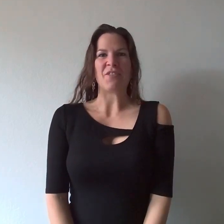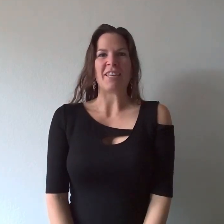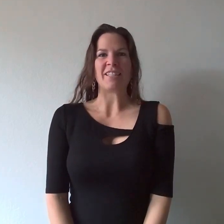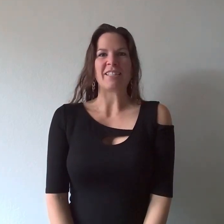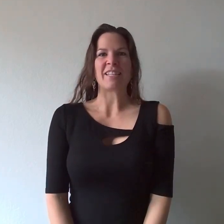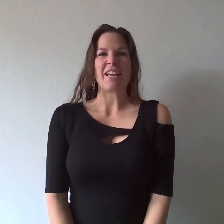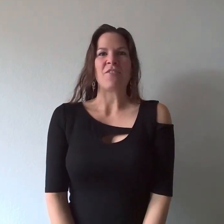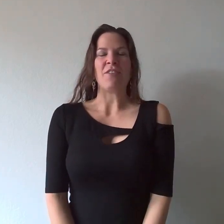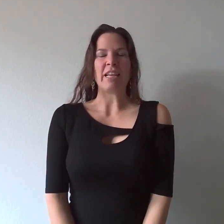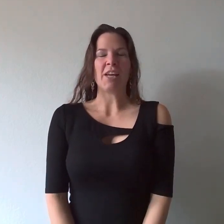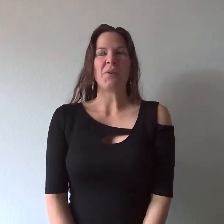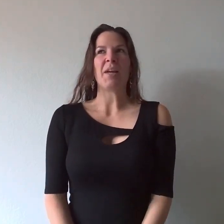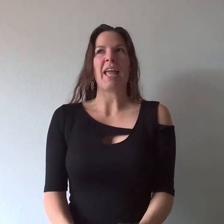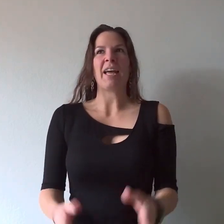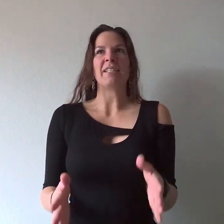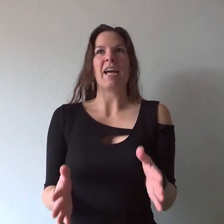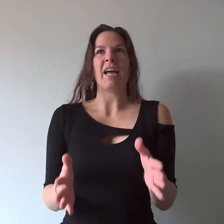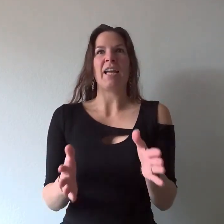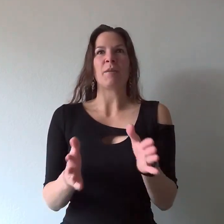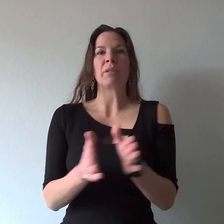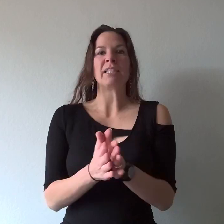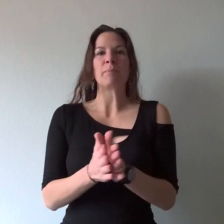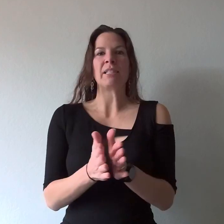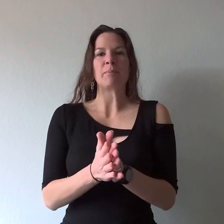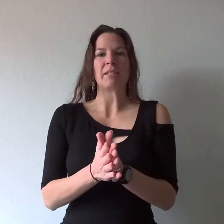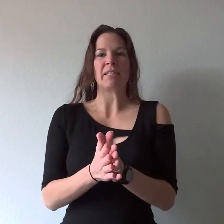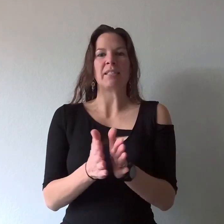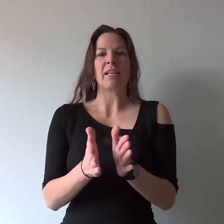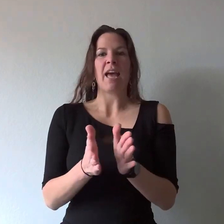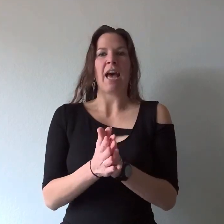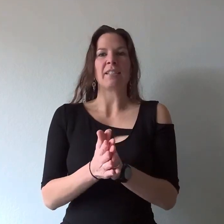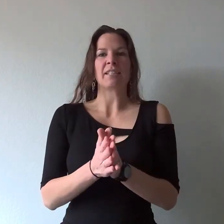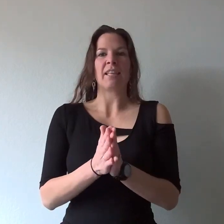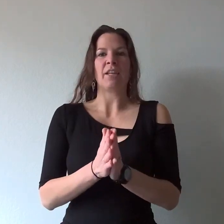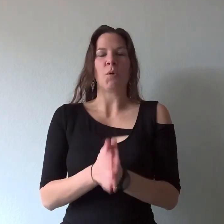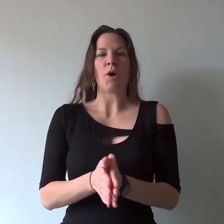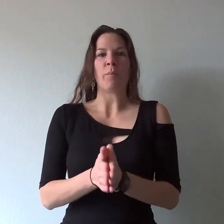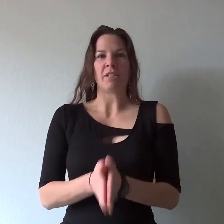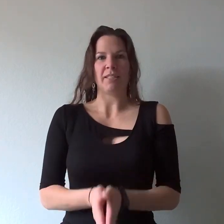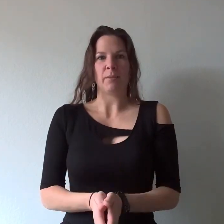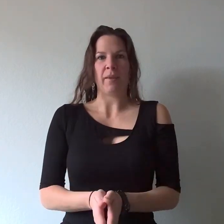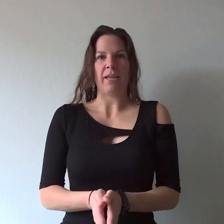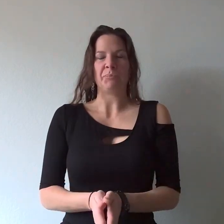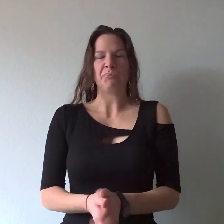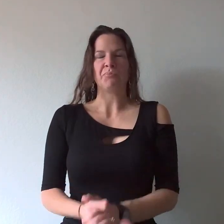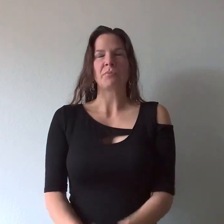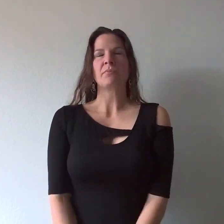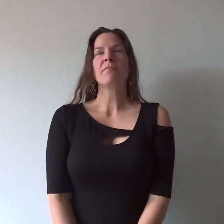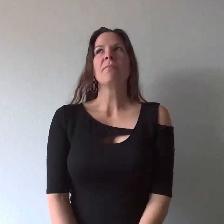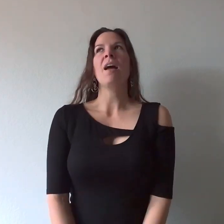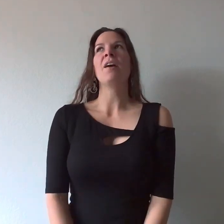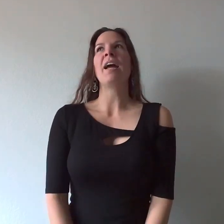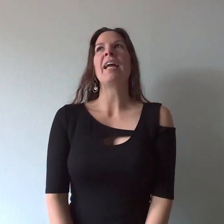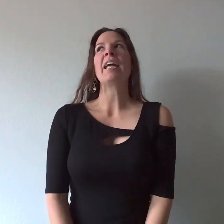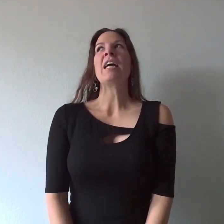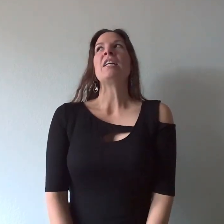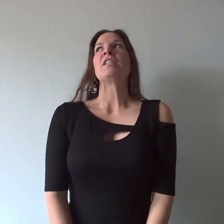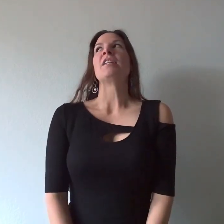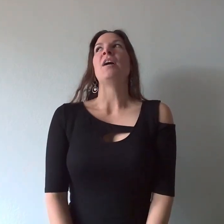this video and I please please please ask that you all participate all right so